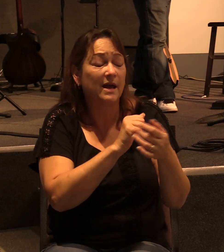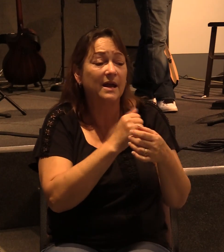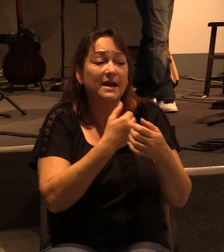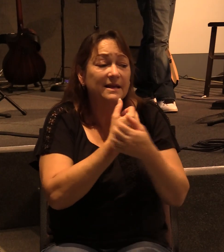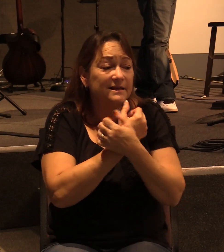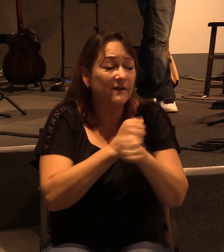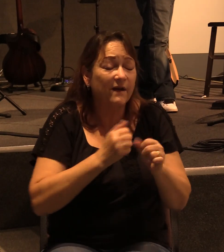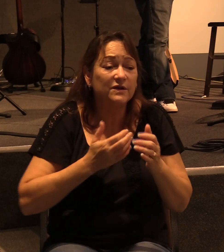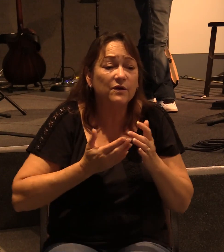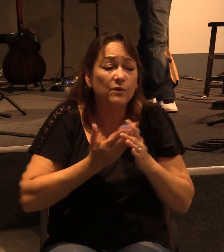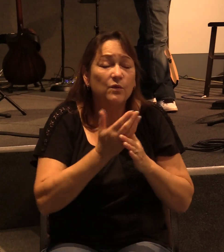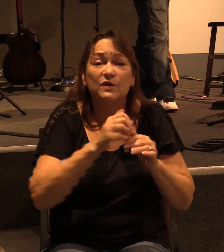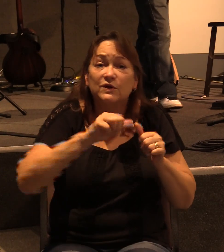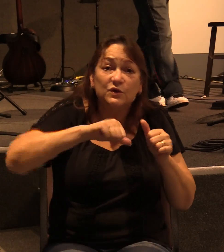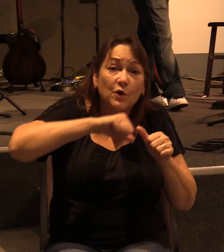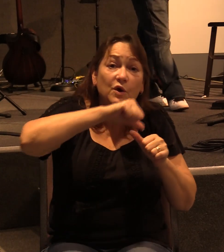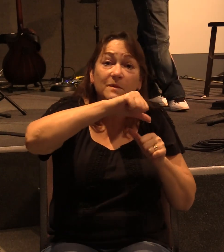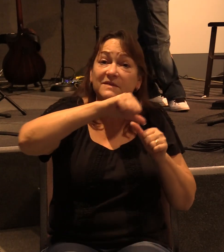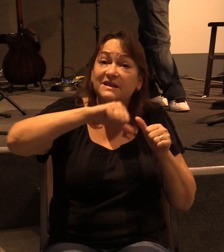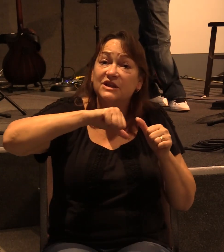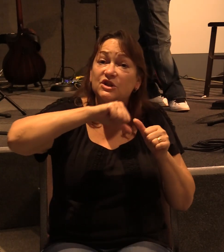salvation through circumcision,